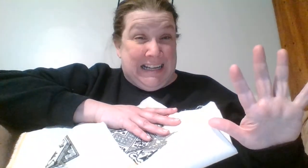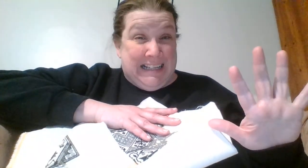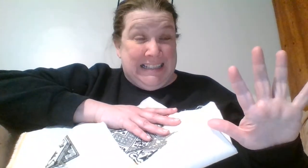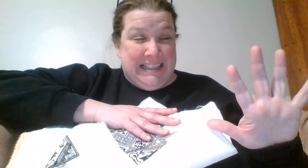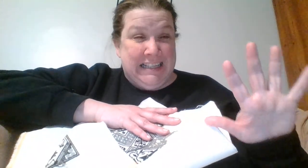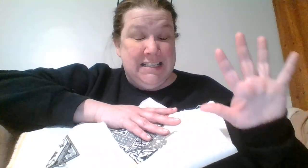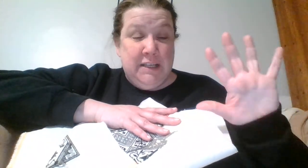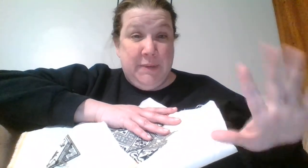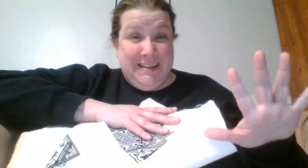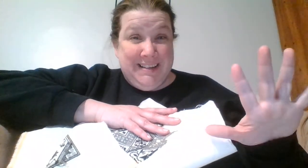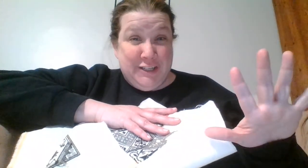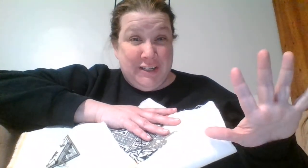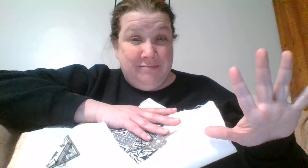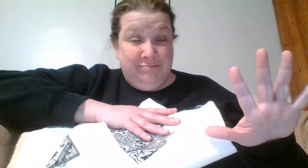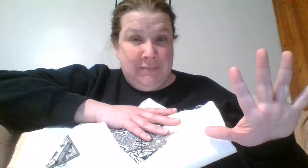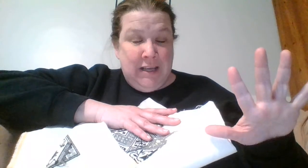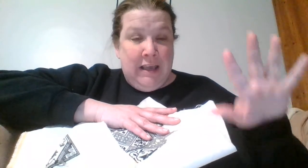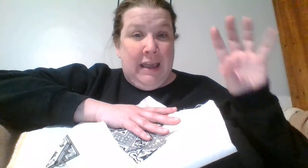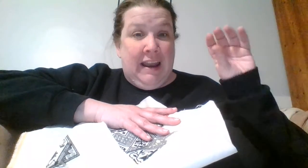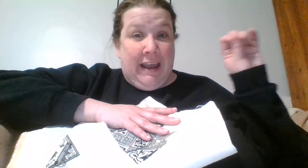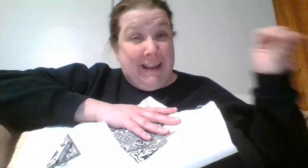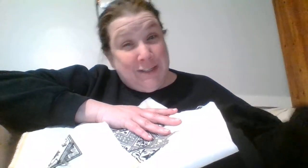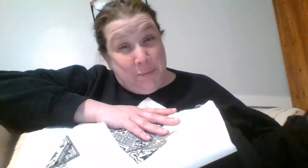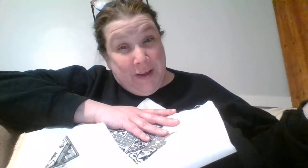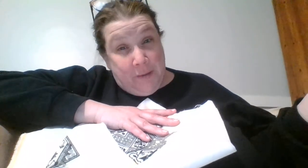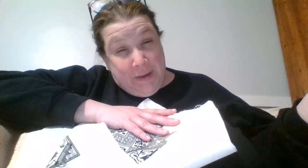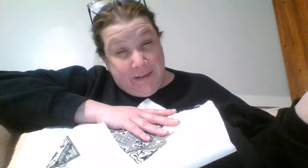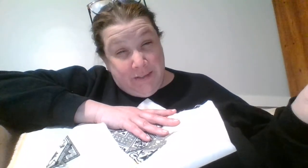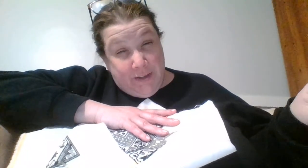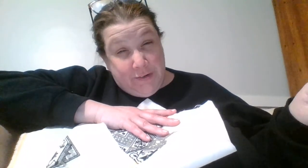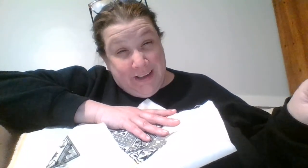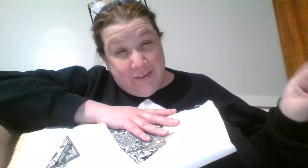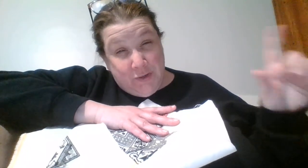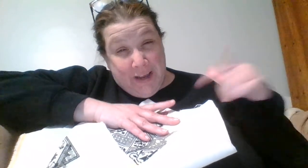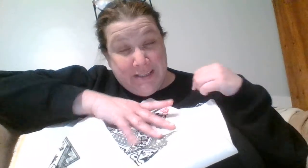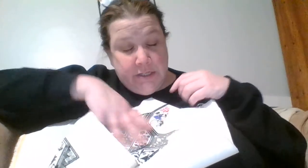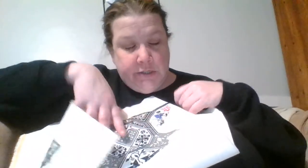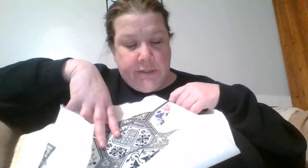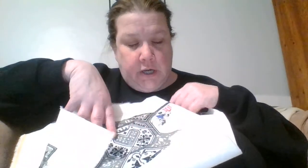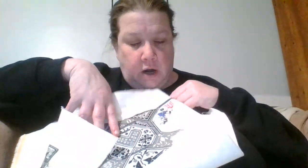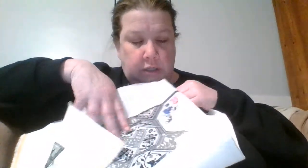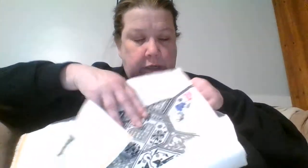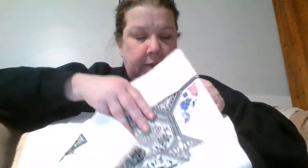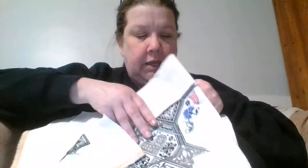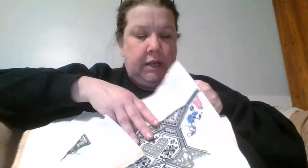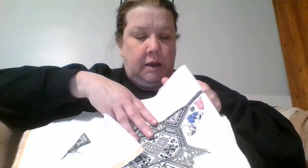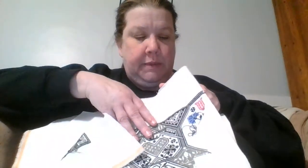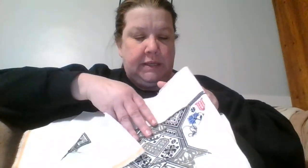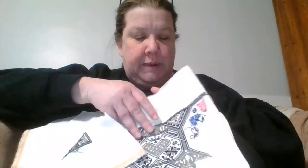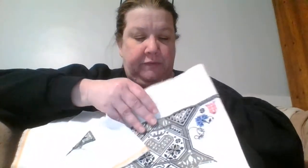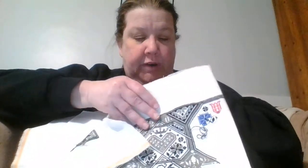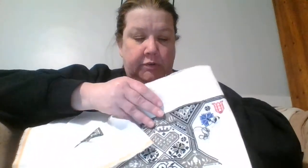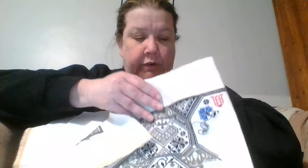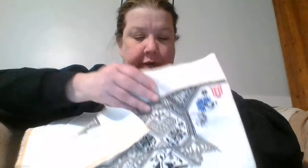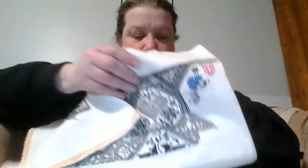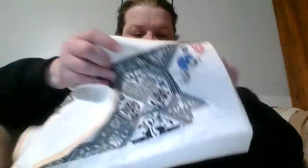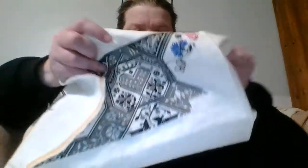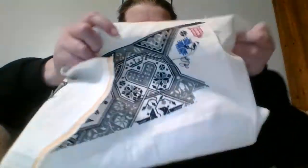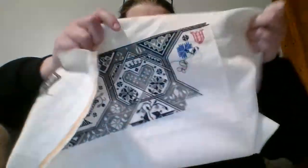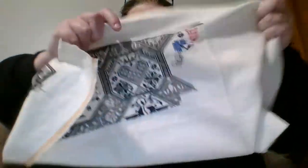it is limited edition and I got to go pick up mine the other day so I stitched in the car a little bit um as my friend drove because he wanted